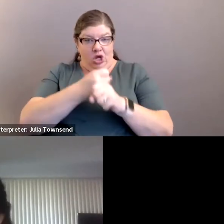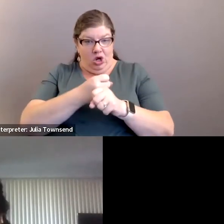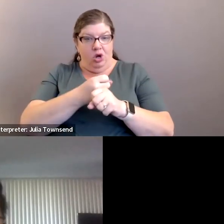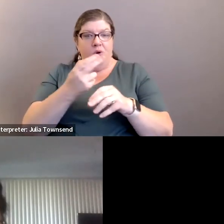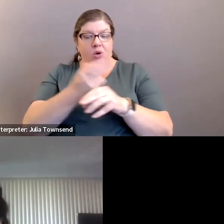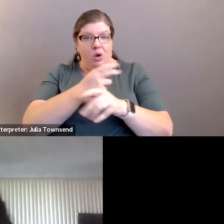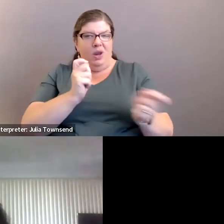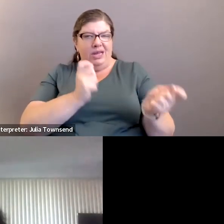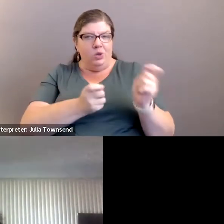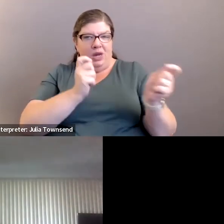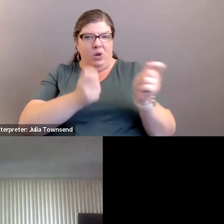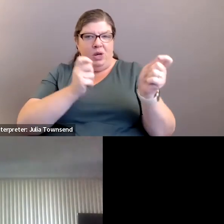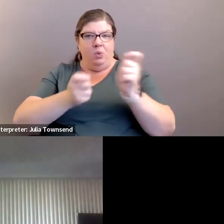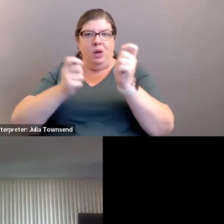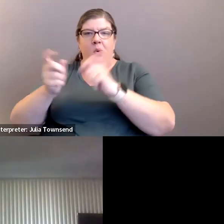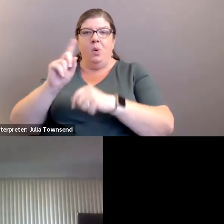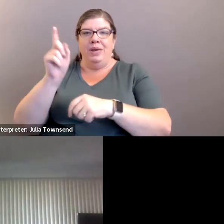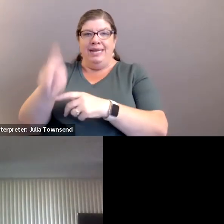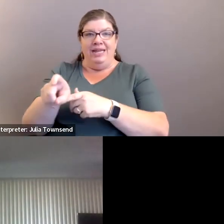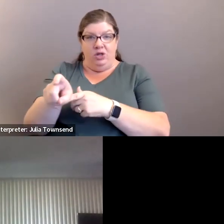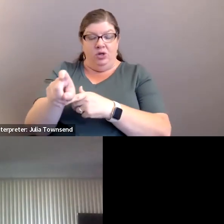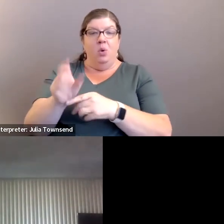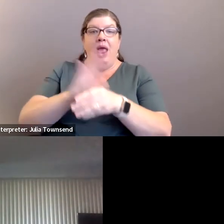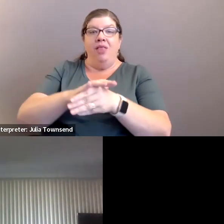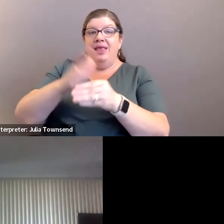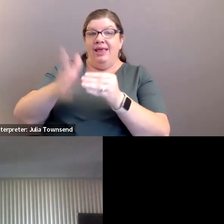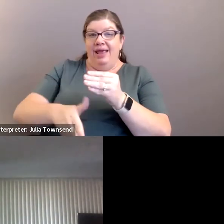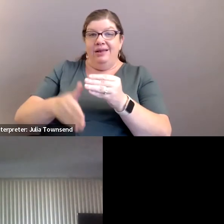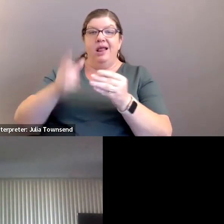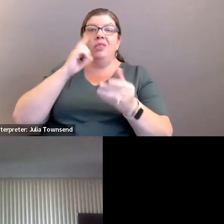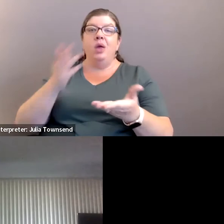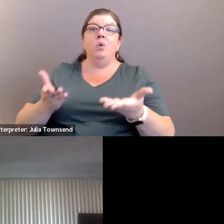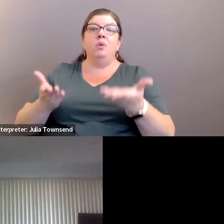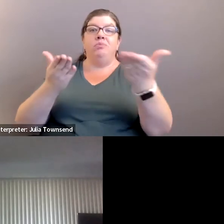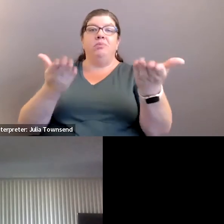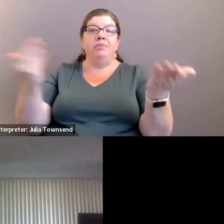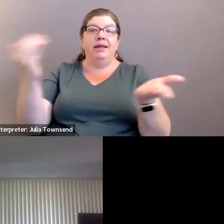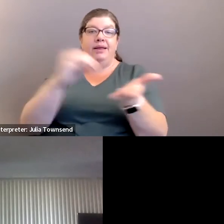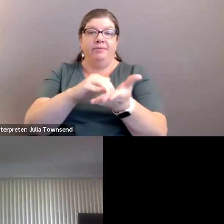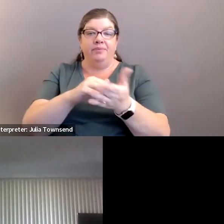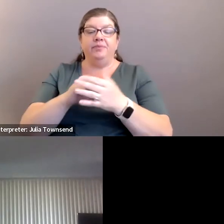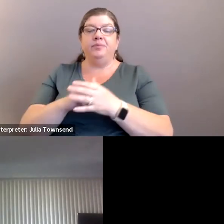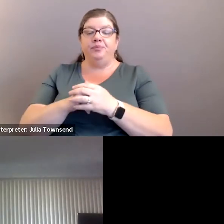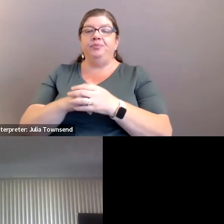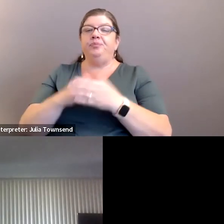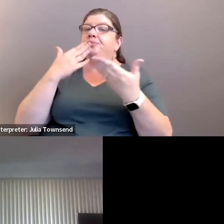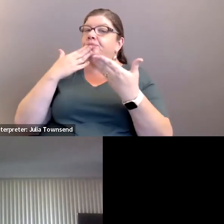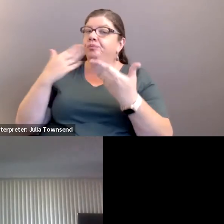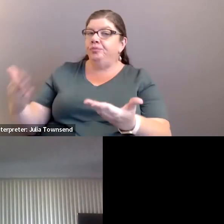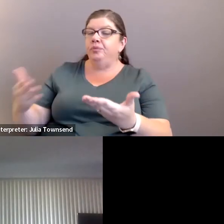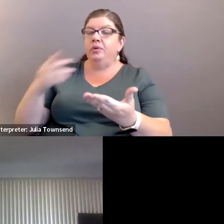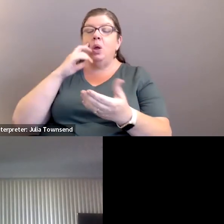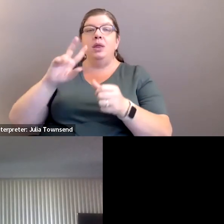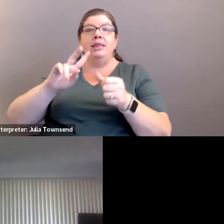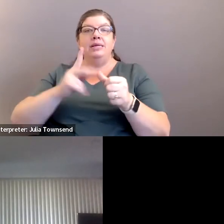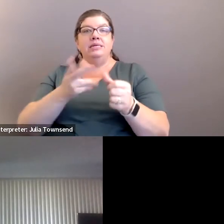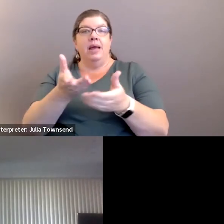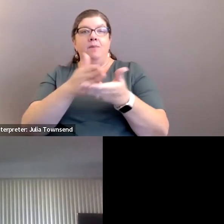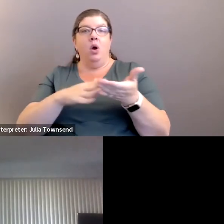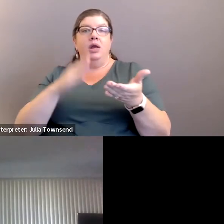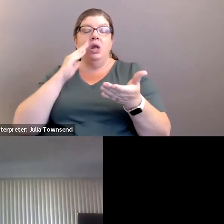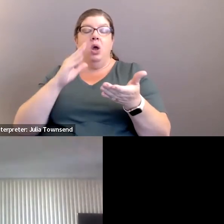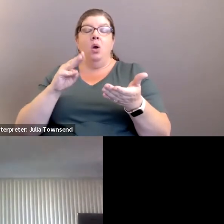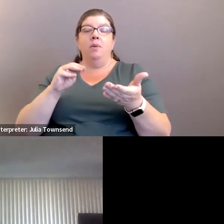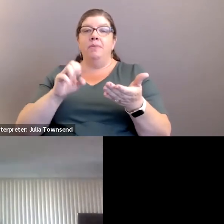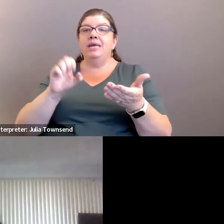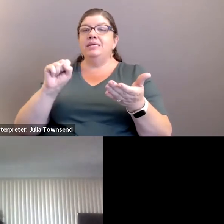and tweak and ingest where we make where we need to at the end and then we'll bring back back in Emily great thank you and I know the second part to this I know